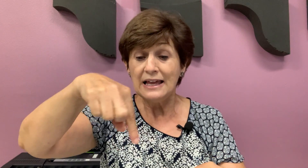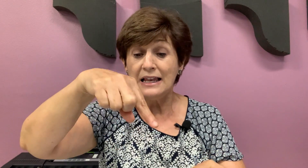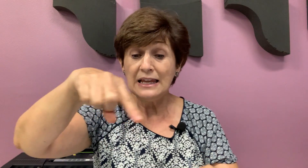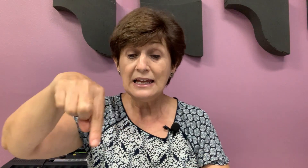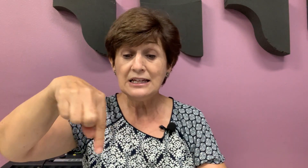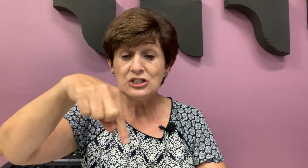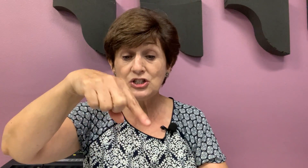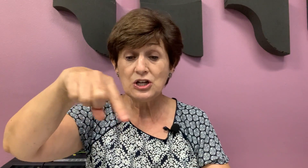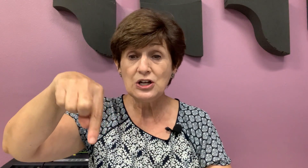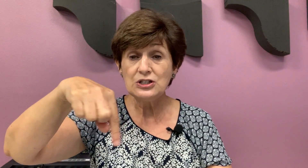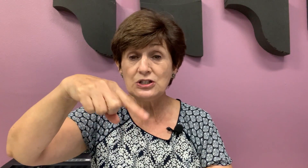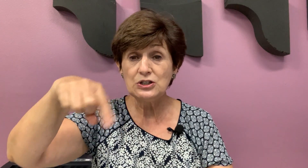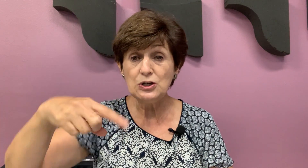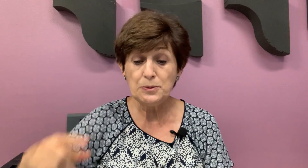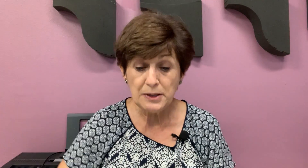delicious soup.